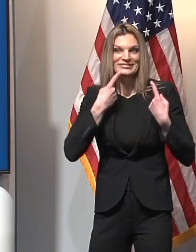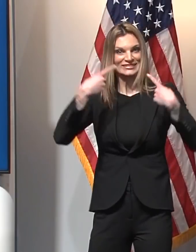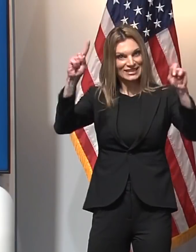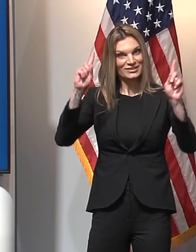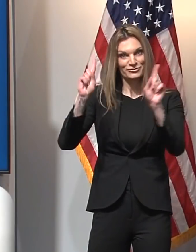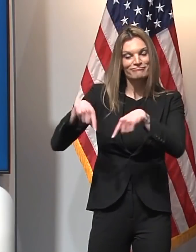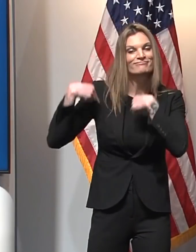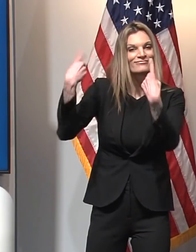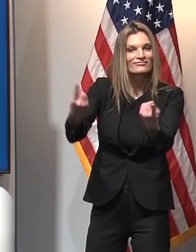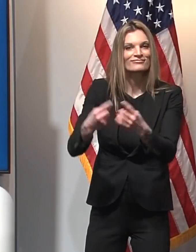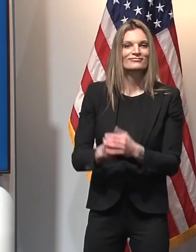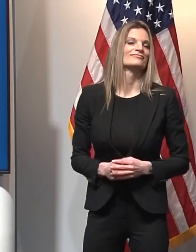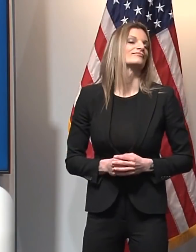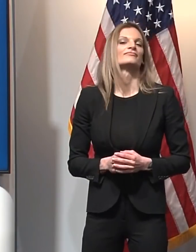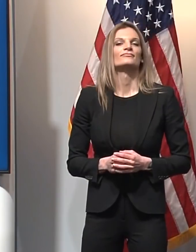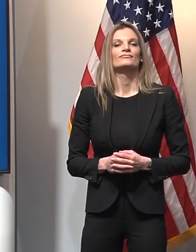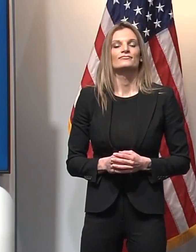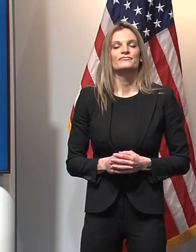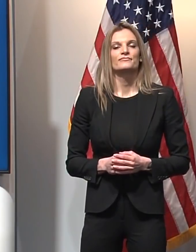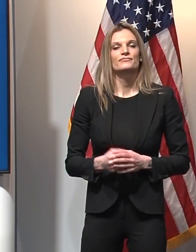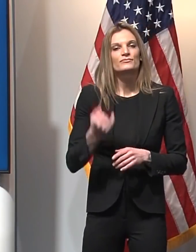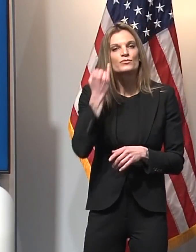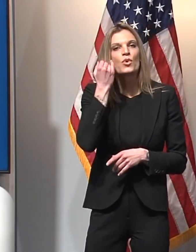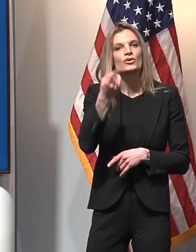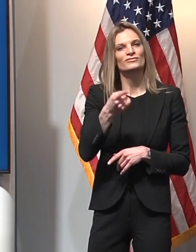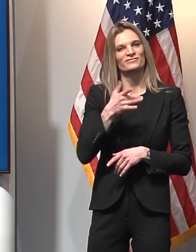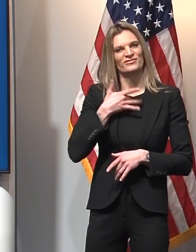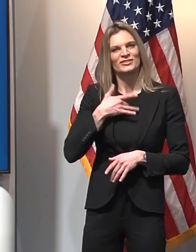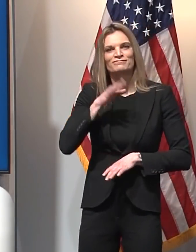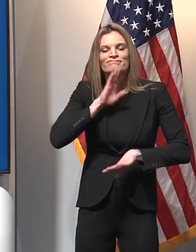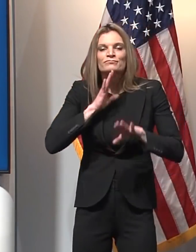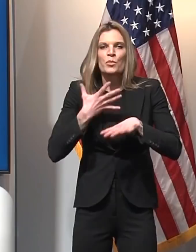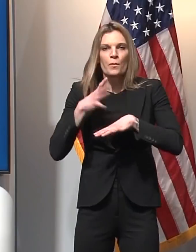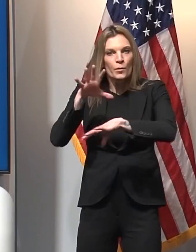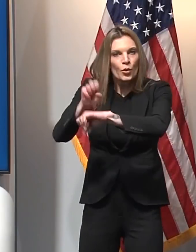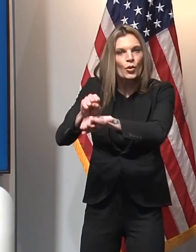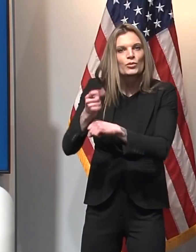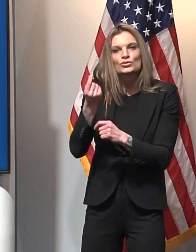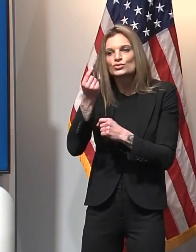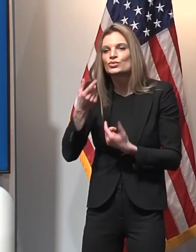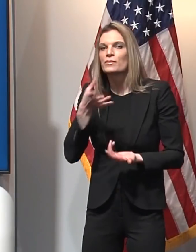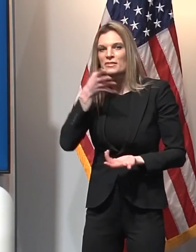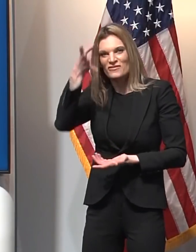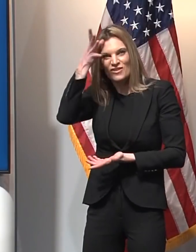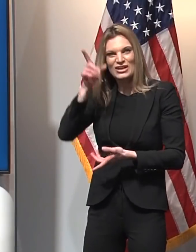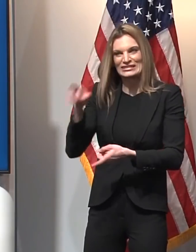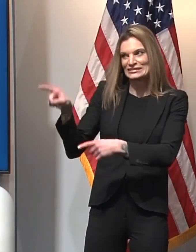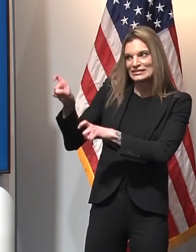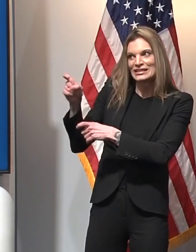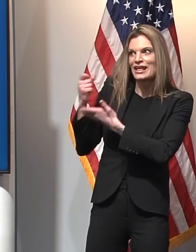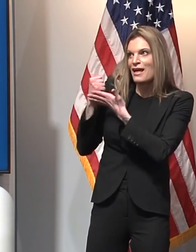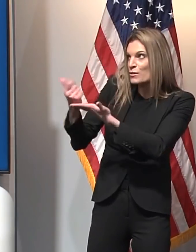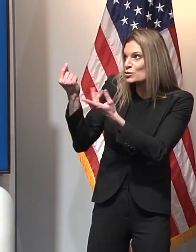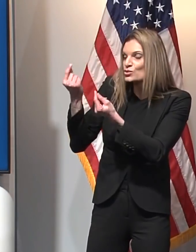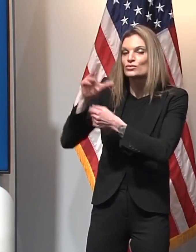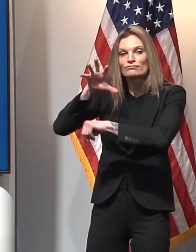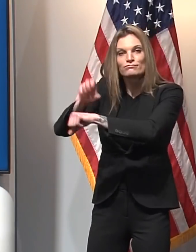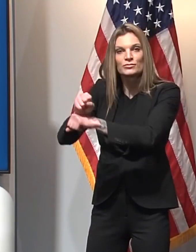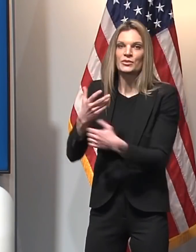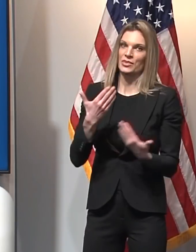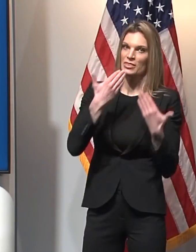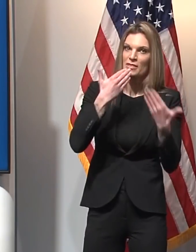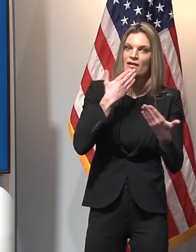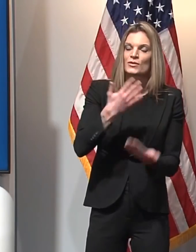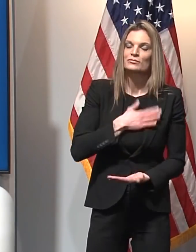happen. Now for those who are trying to schedule their appointments or to help their parents or their grandparents schedule one, I thank